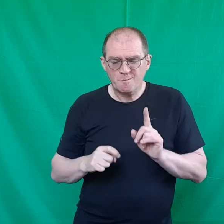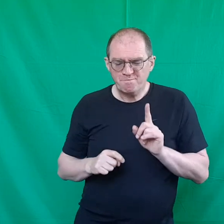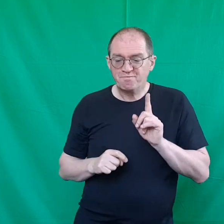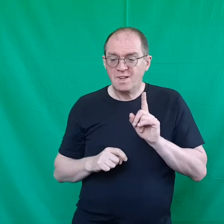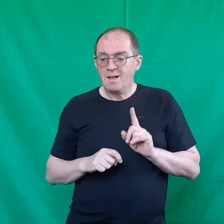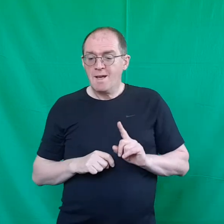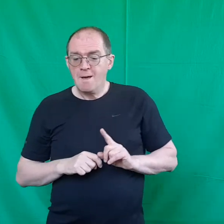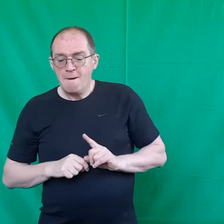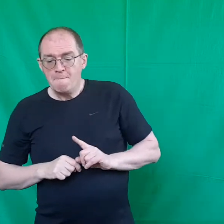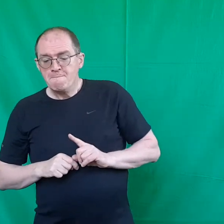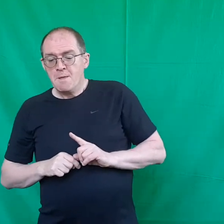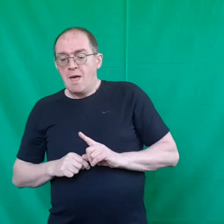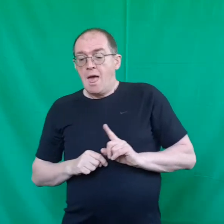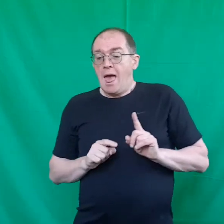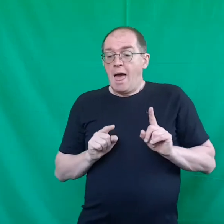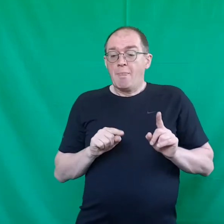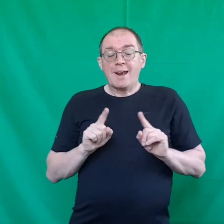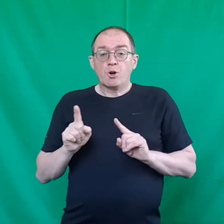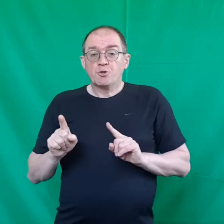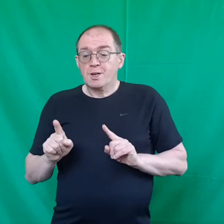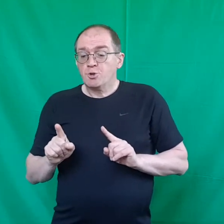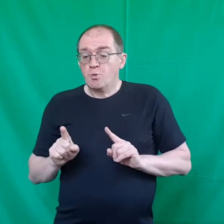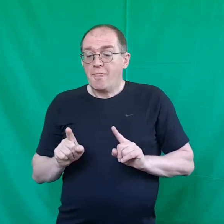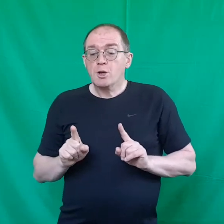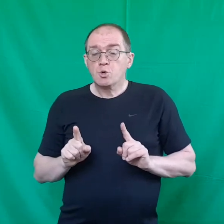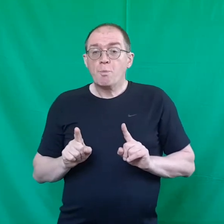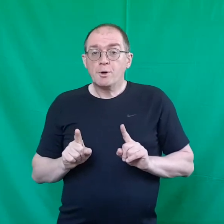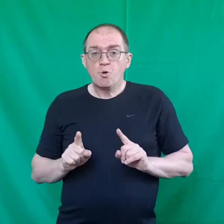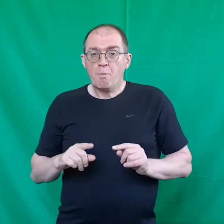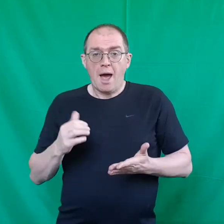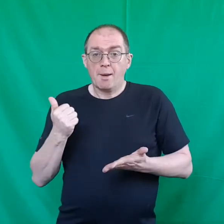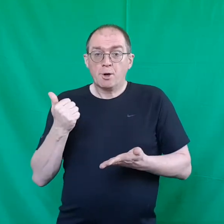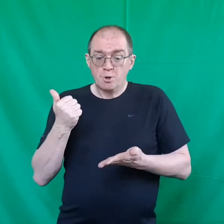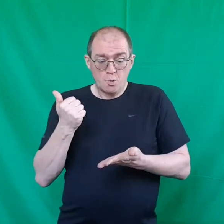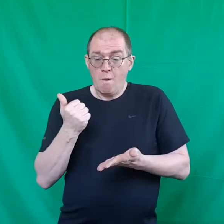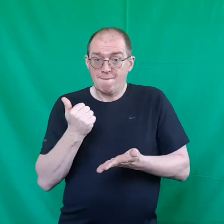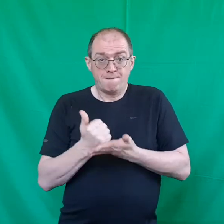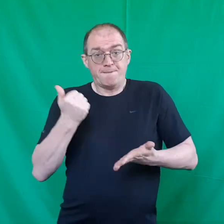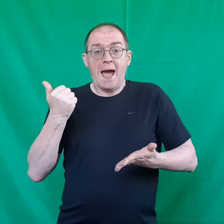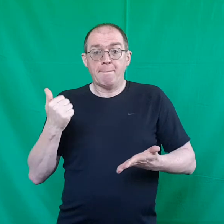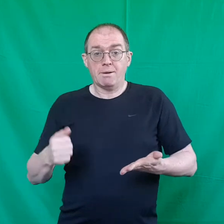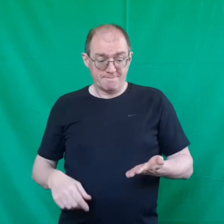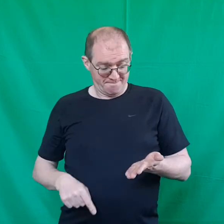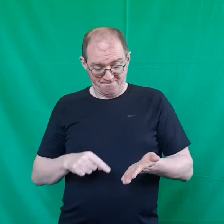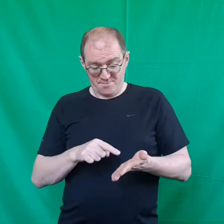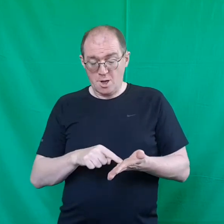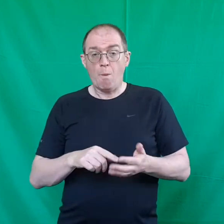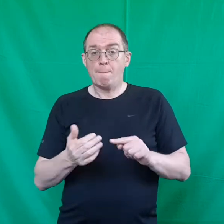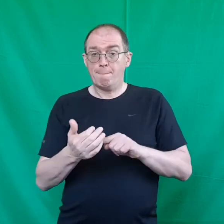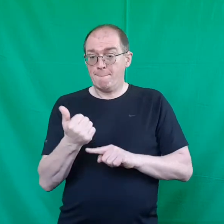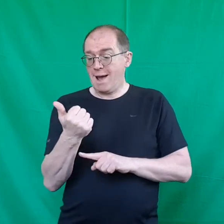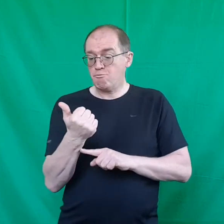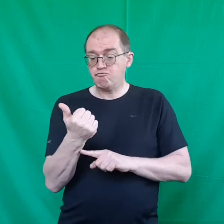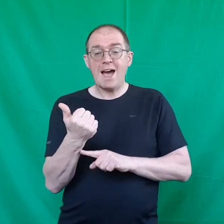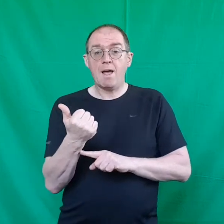then it contains you with super duper i'm going to do fab so my right